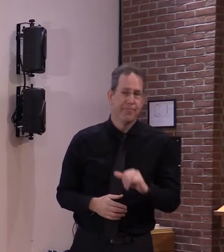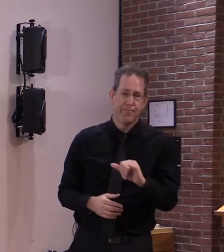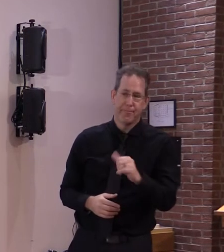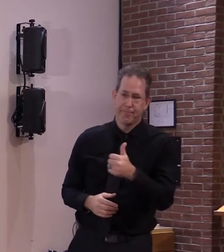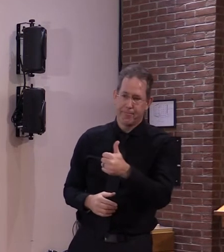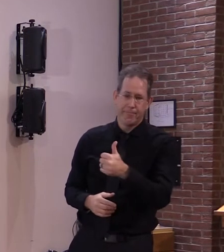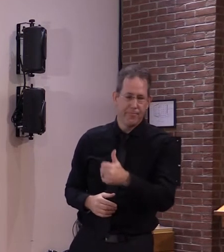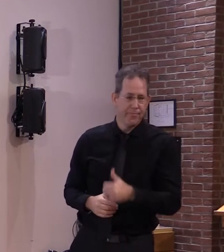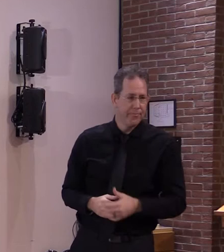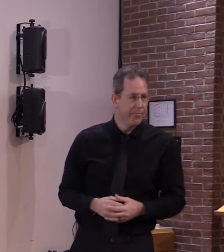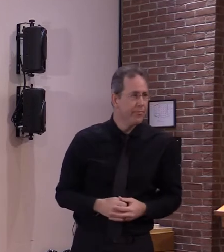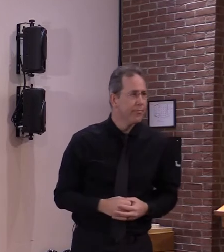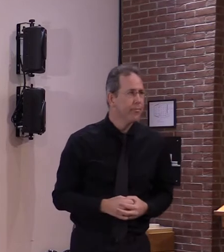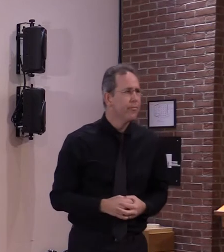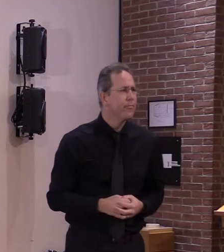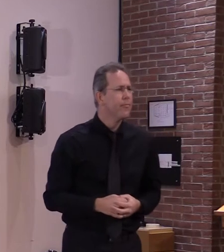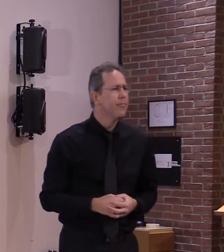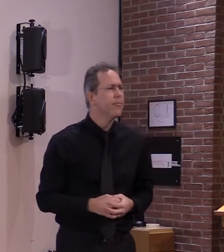pat wcax